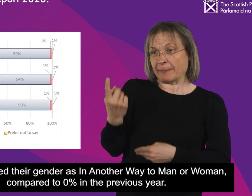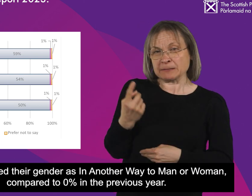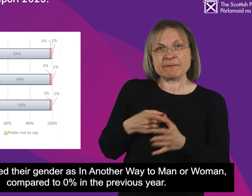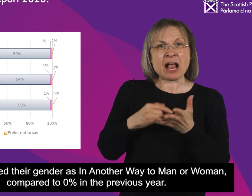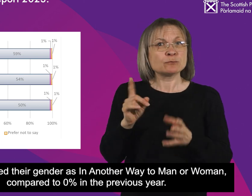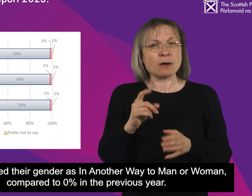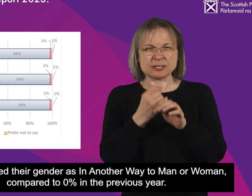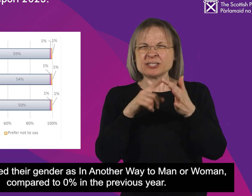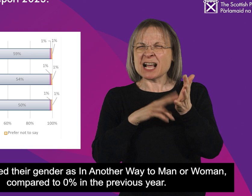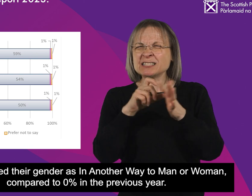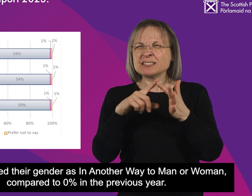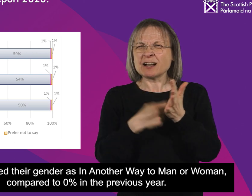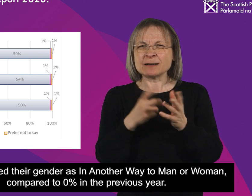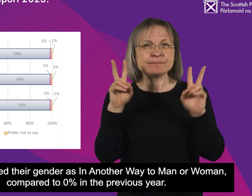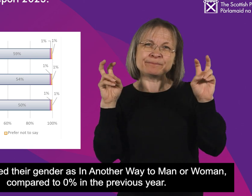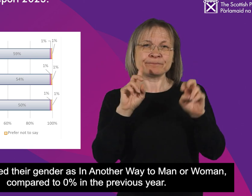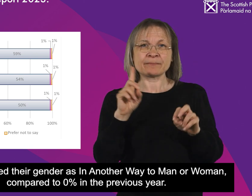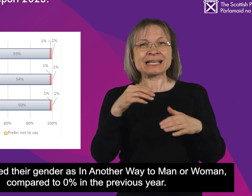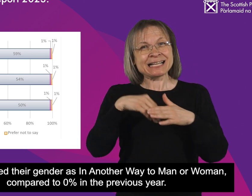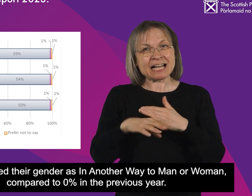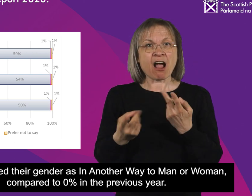woman, compared to 0% in the previous year.